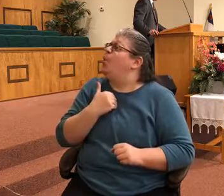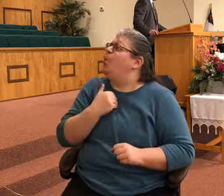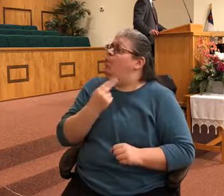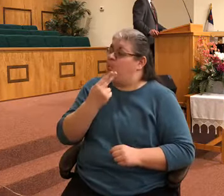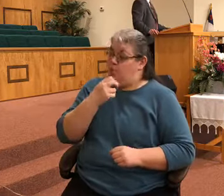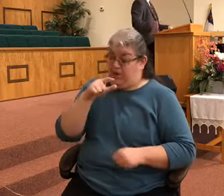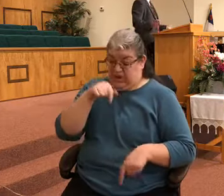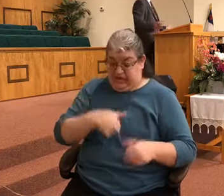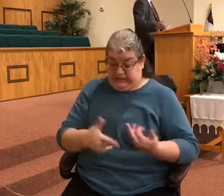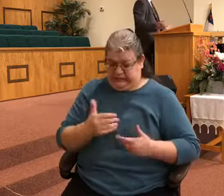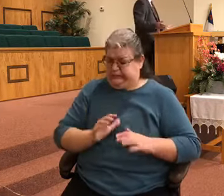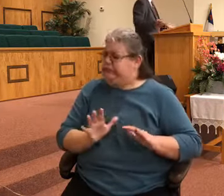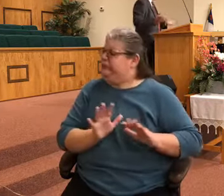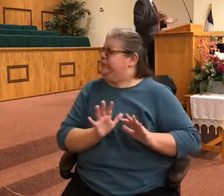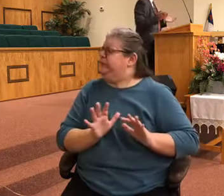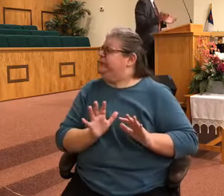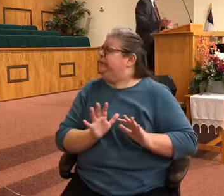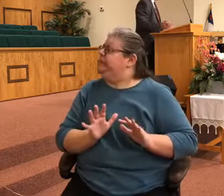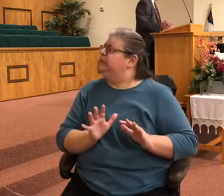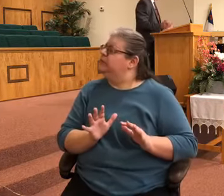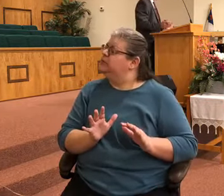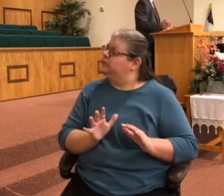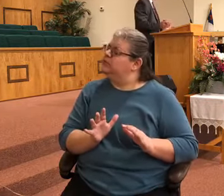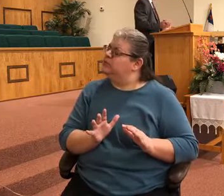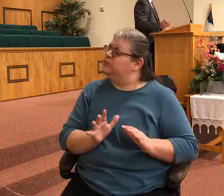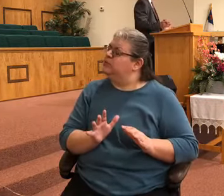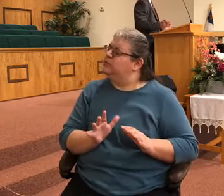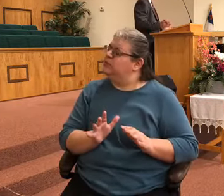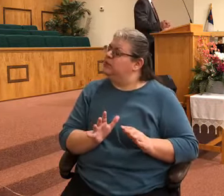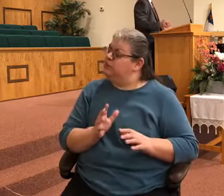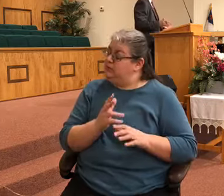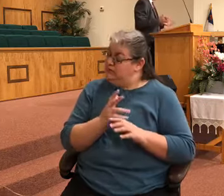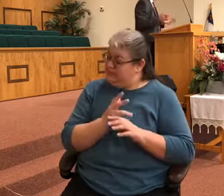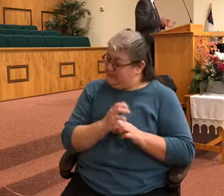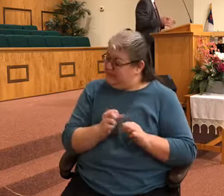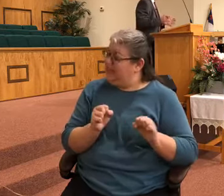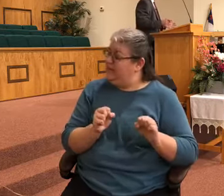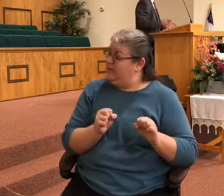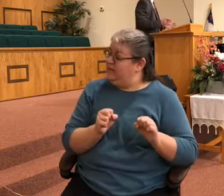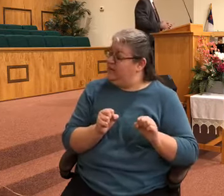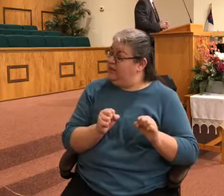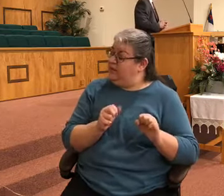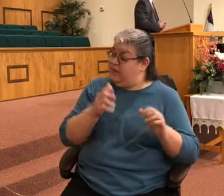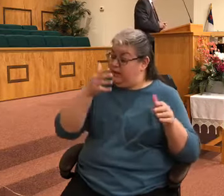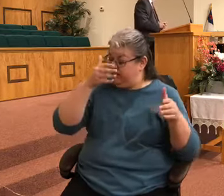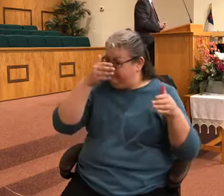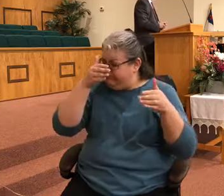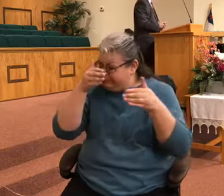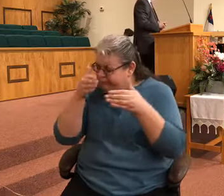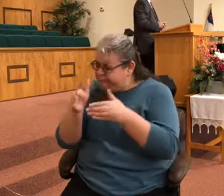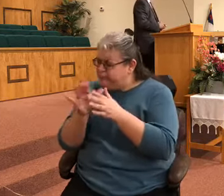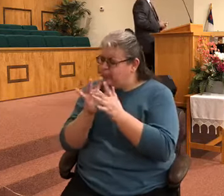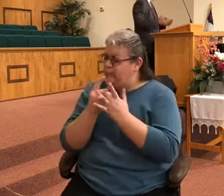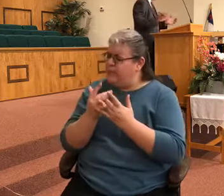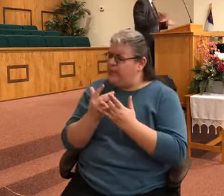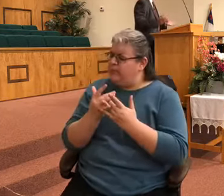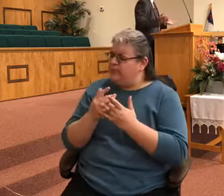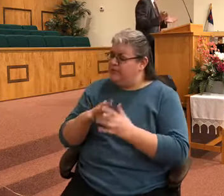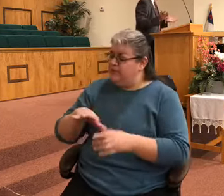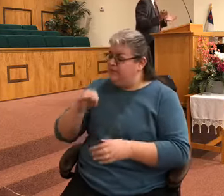from that point may they look to your word may they get plugged into a good church may they follow you in believers